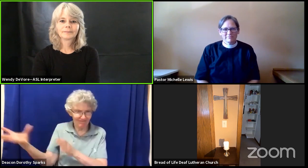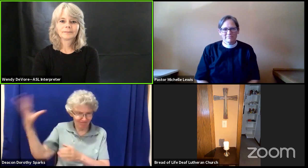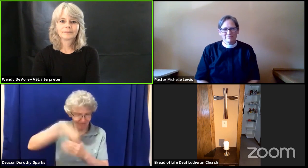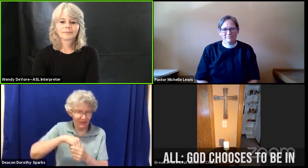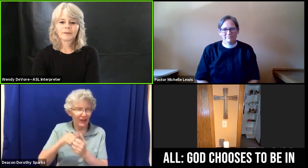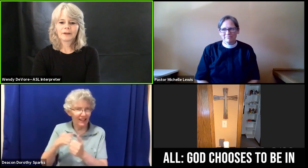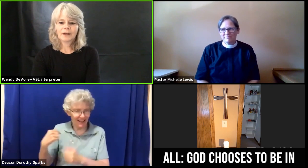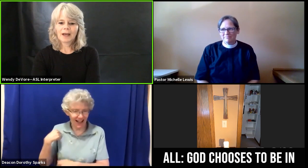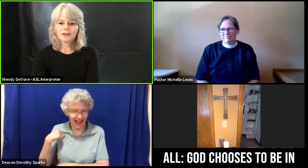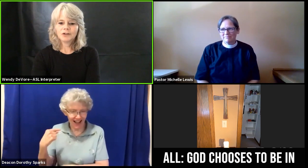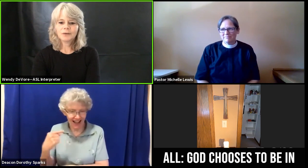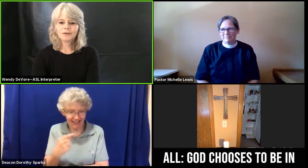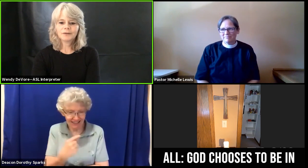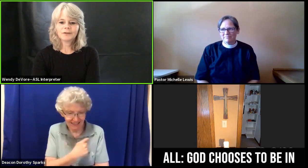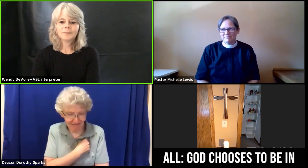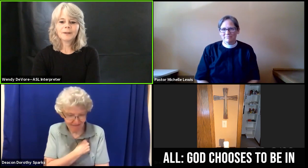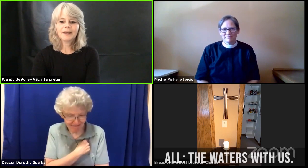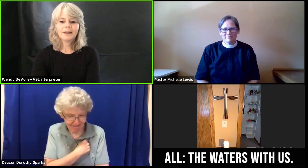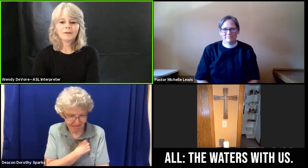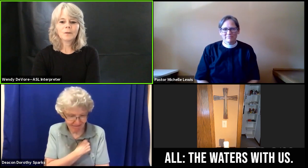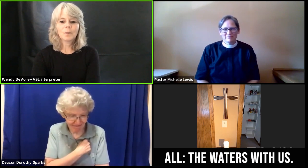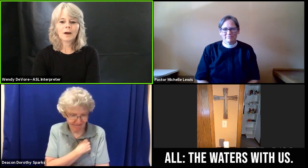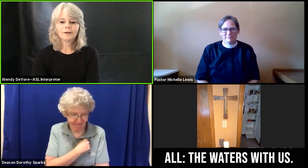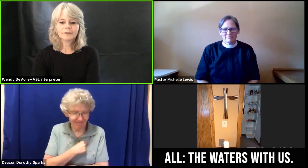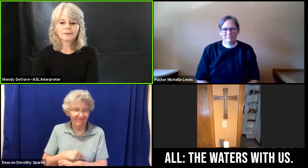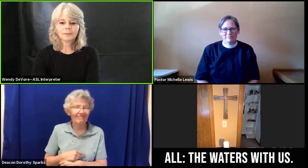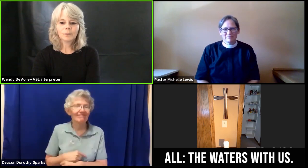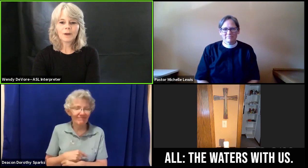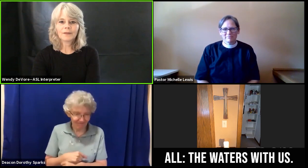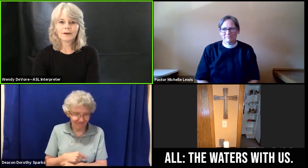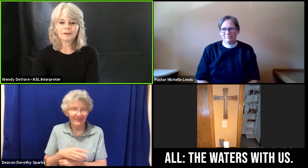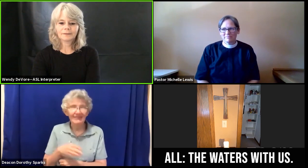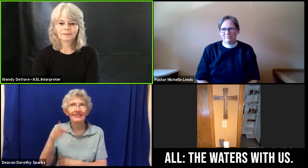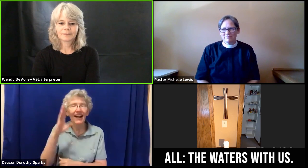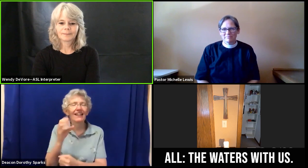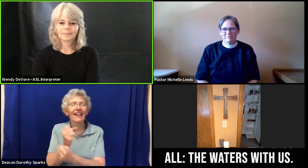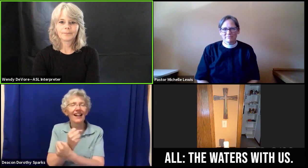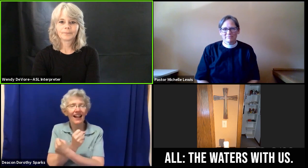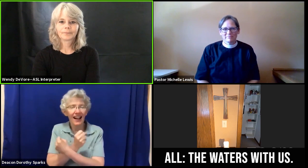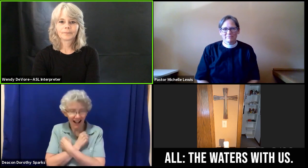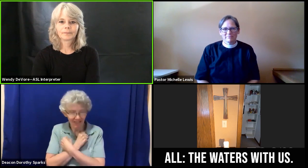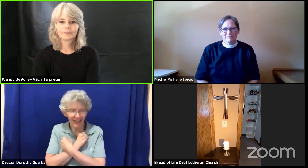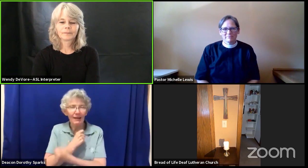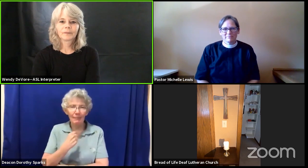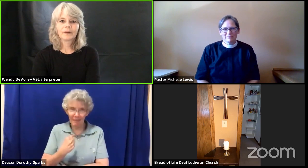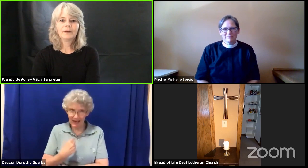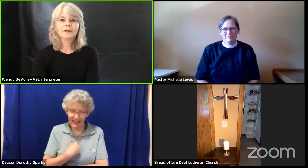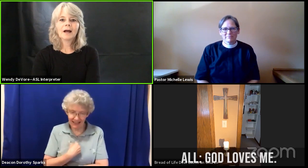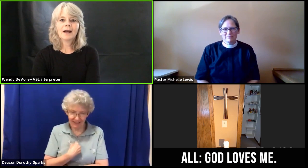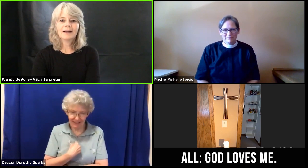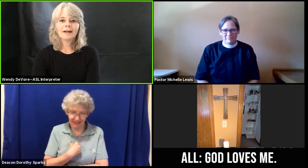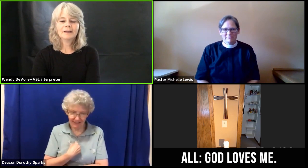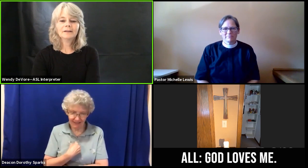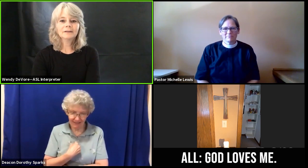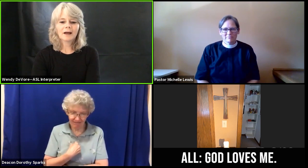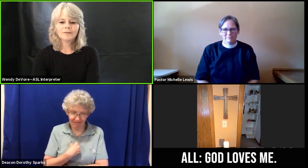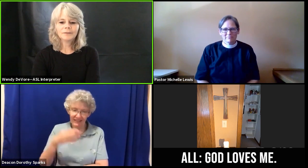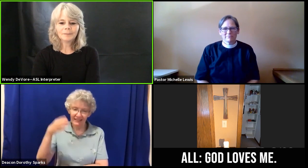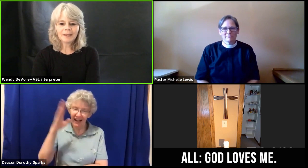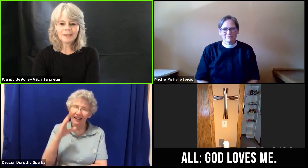God chooses to be in the waters with us. God loves me.